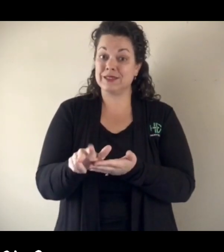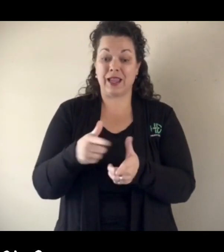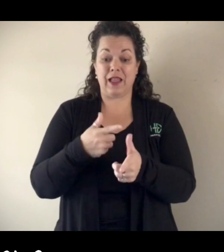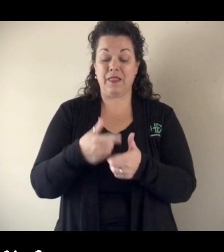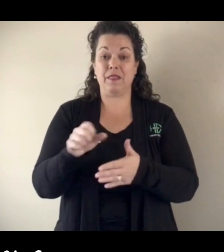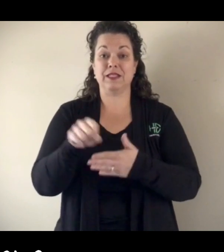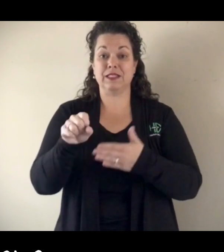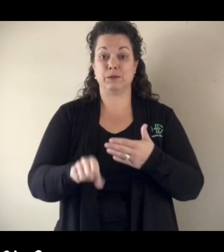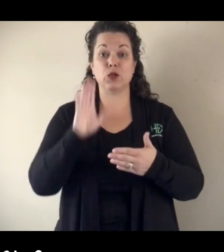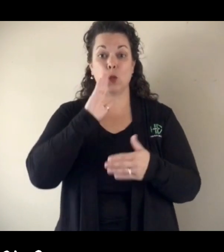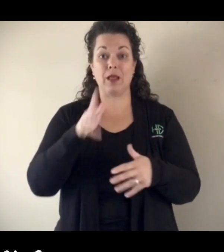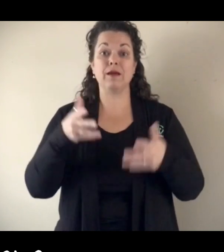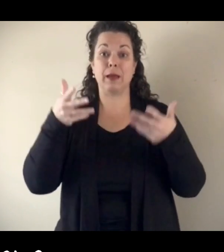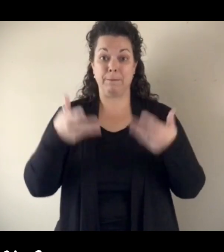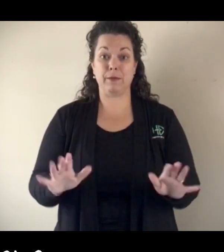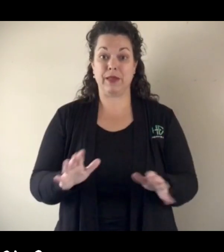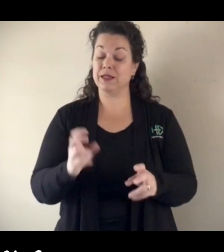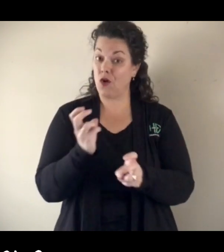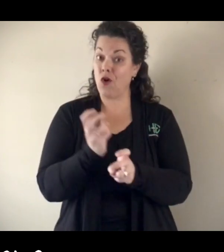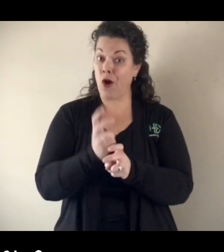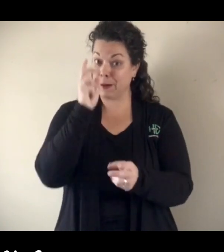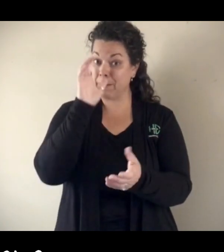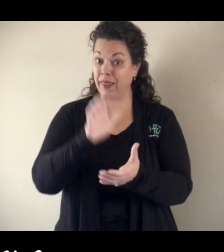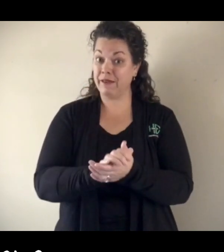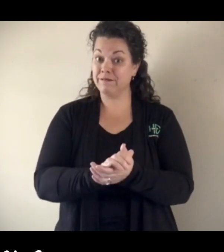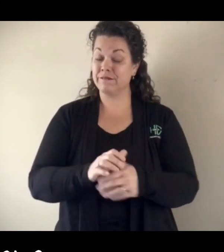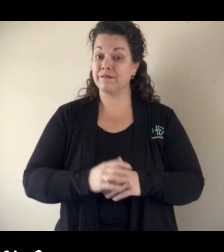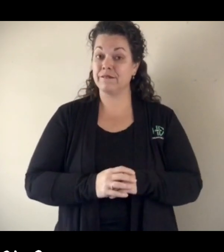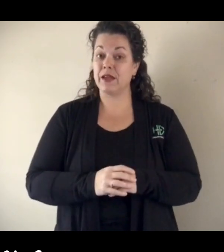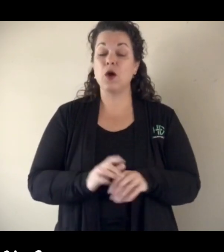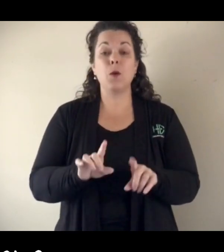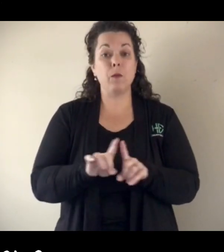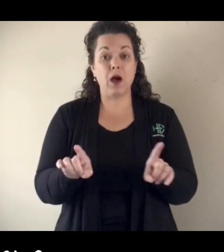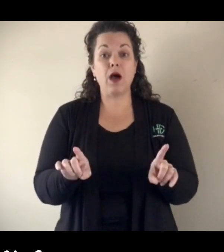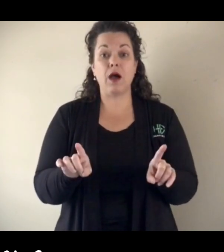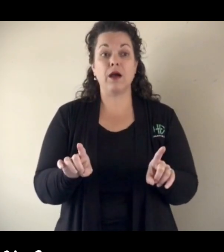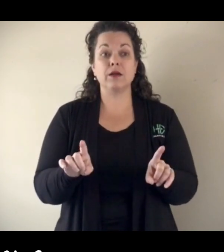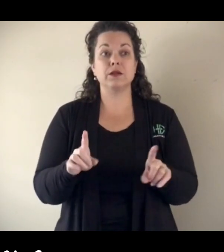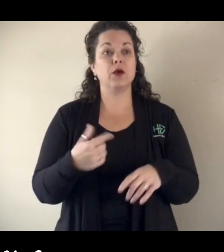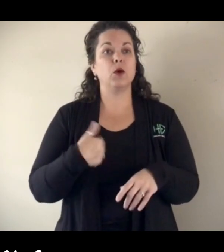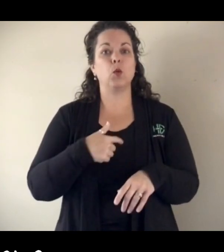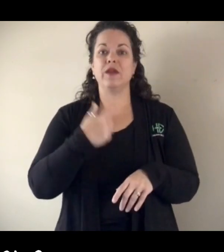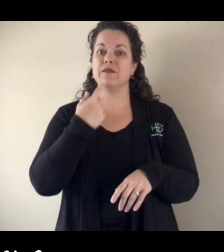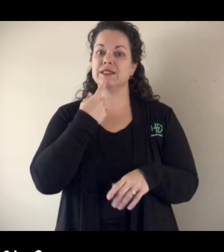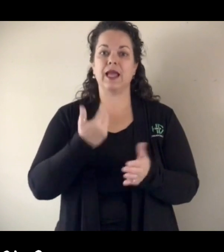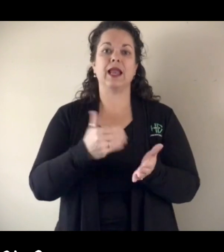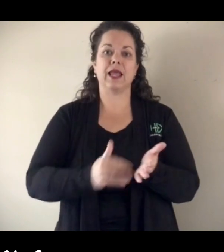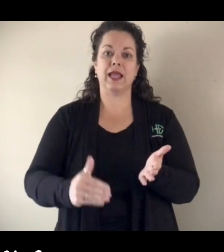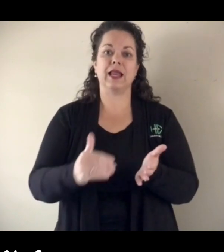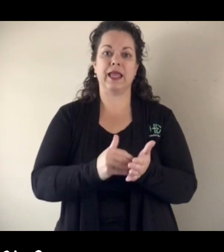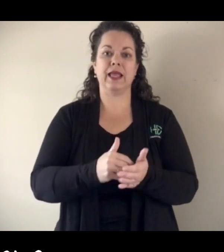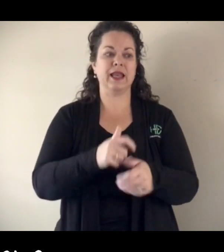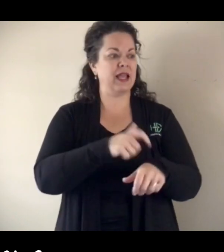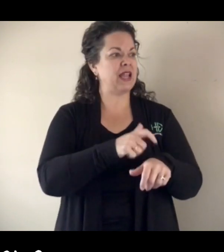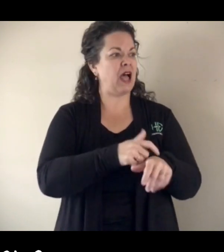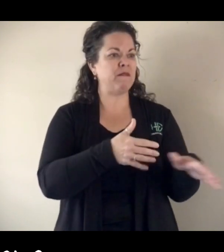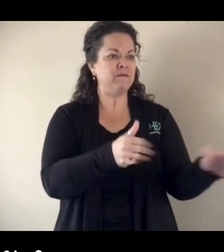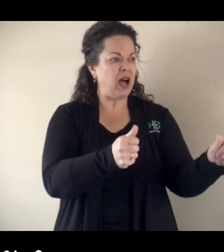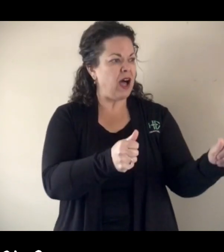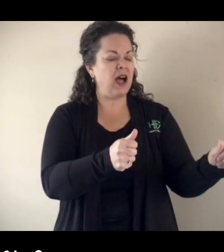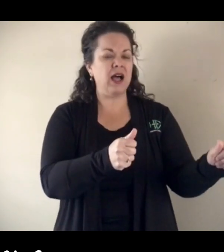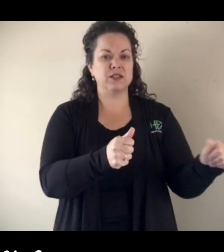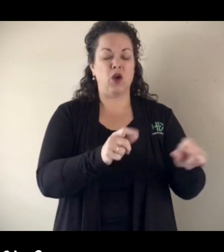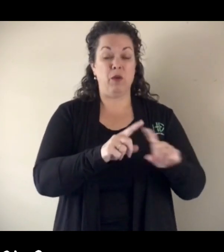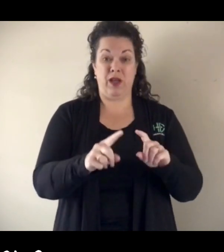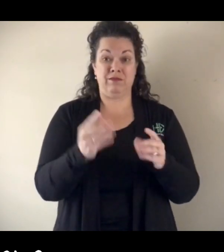have this semester complete. It's hard to believe. The saying that we all have said forever, time flies. Well, it